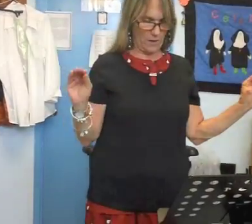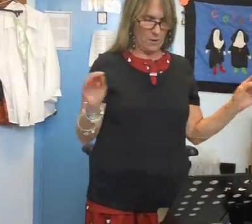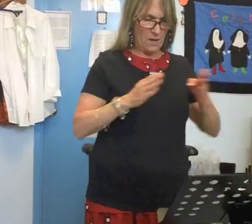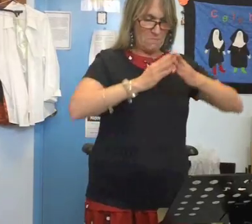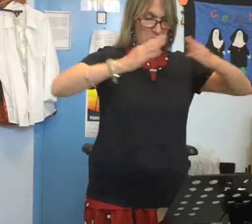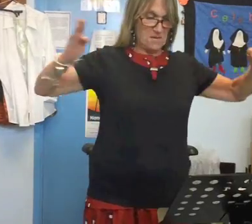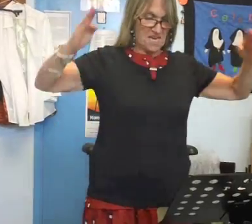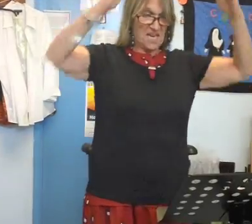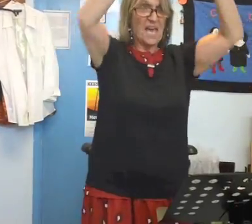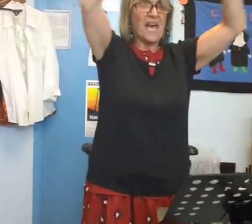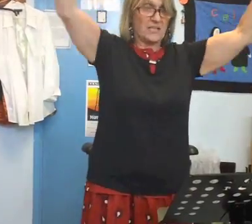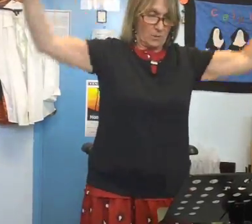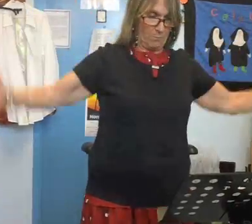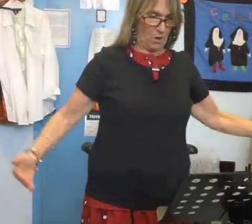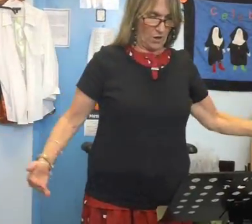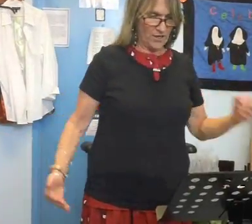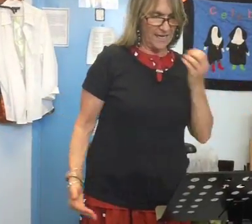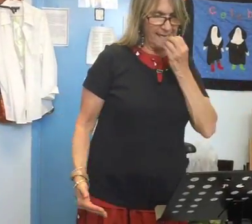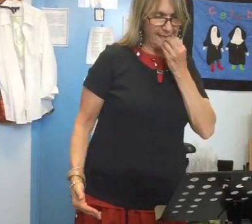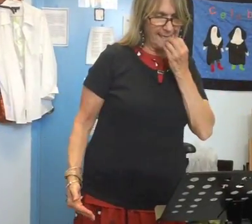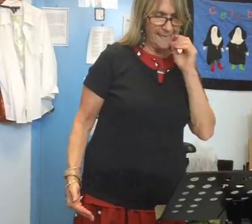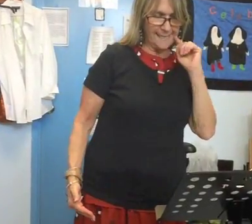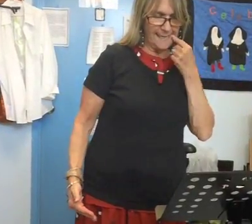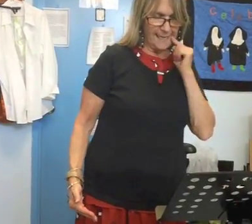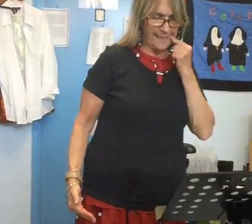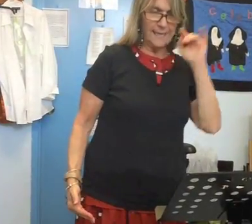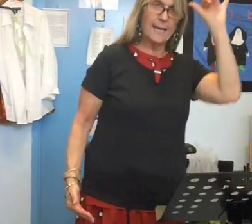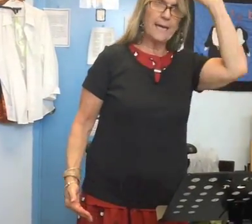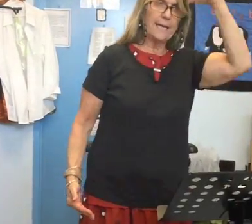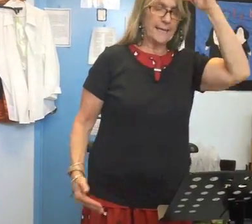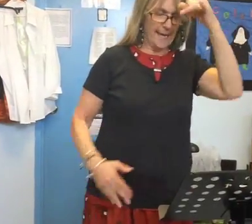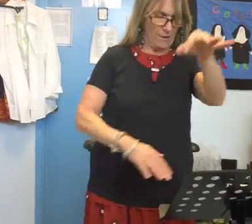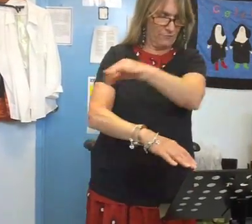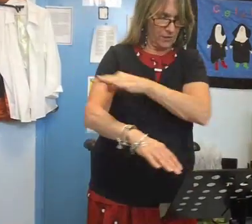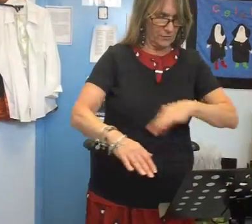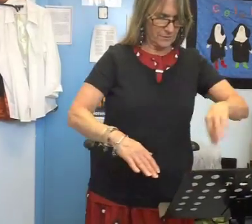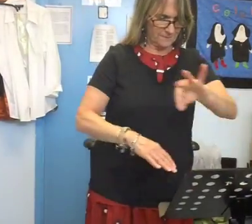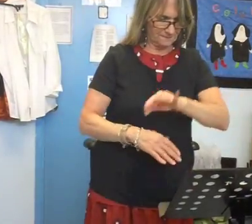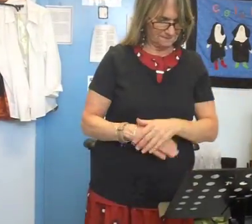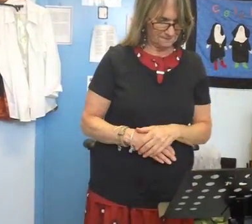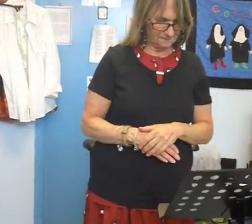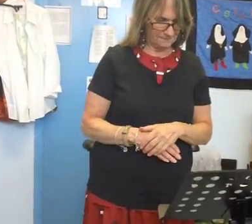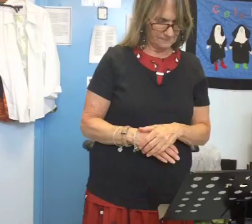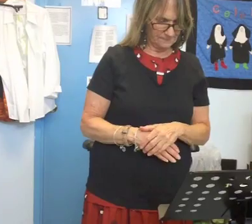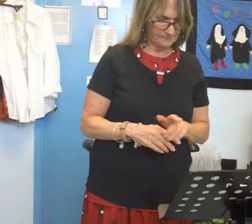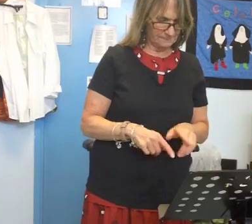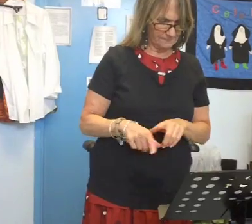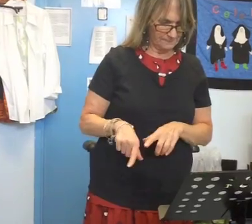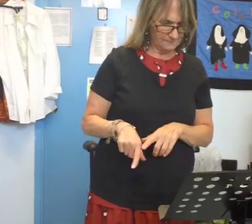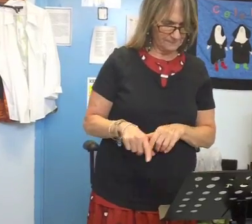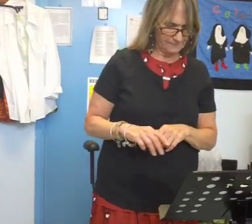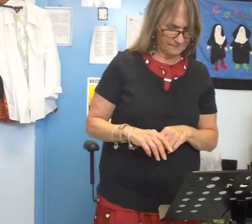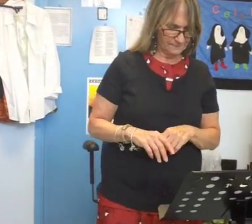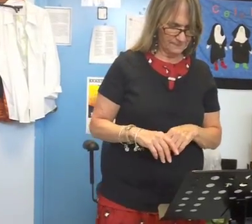big as a barn eating candy in a cow field baby deaf